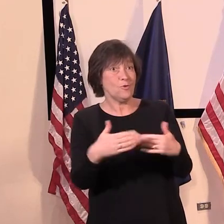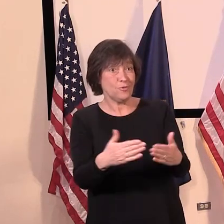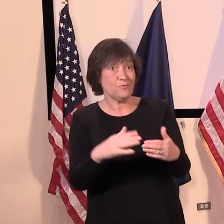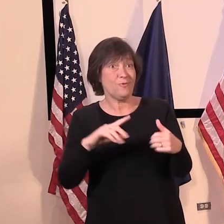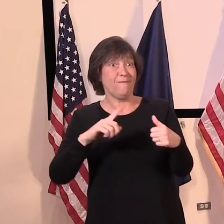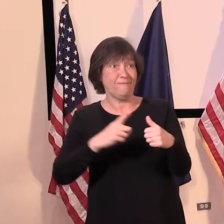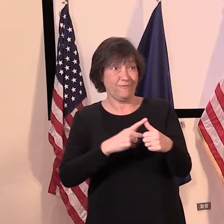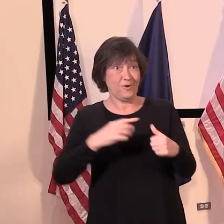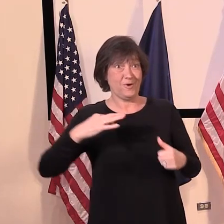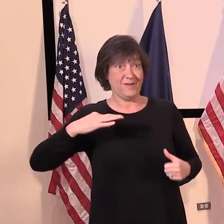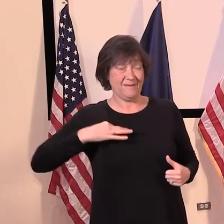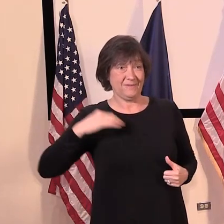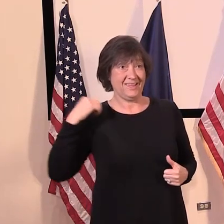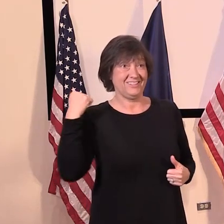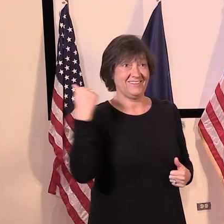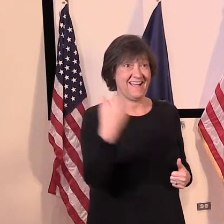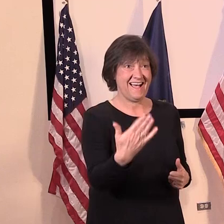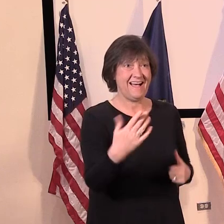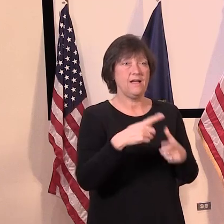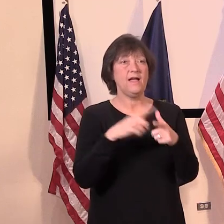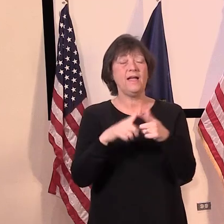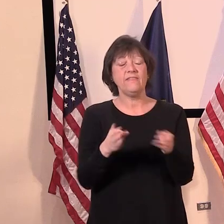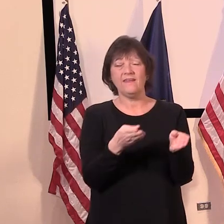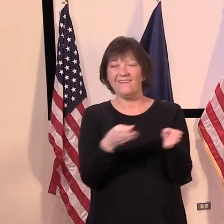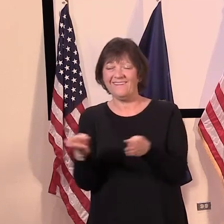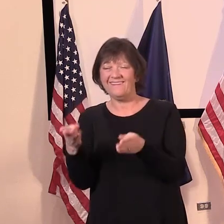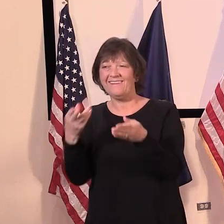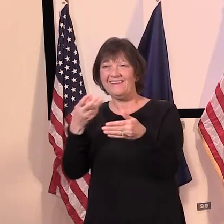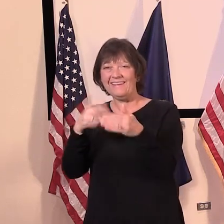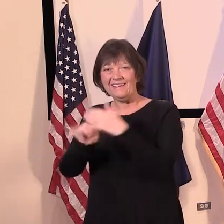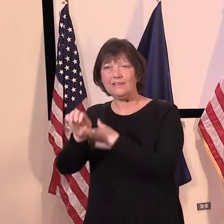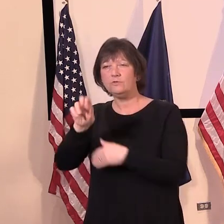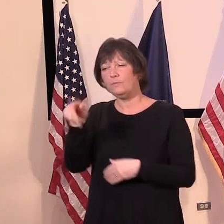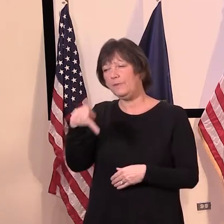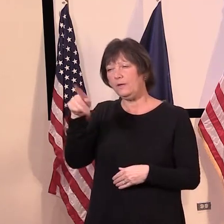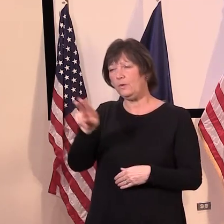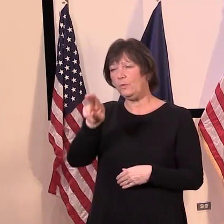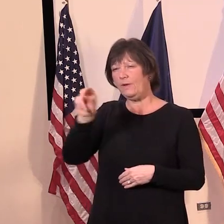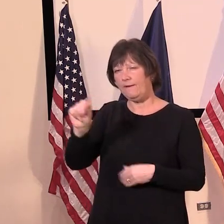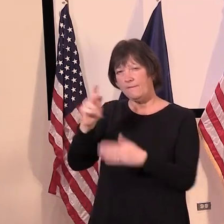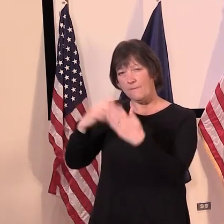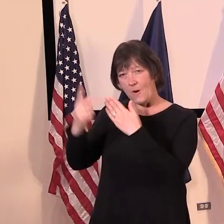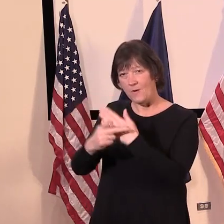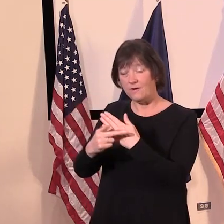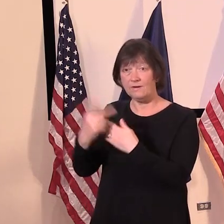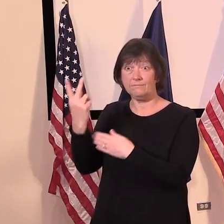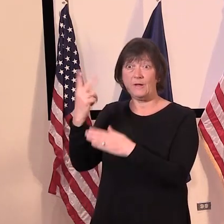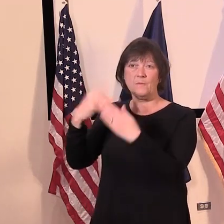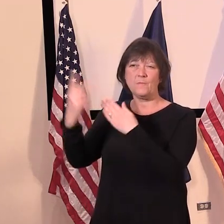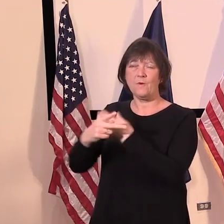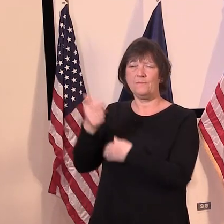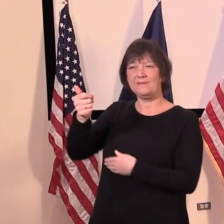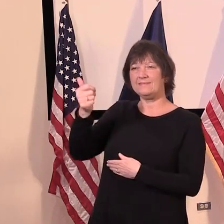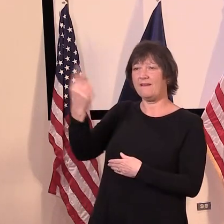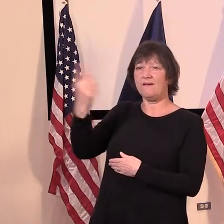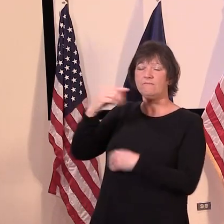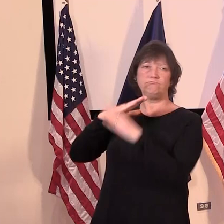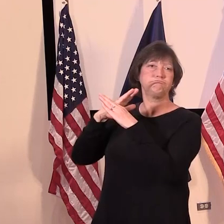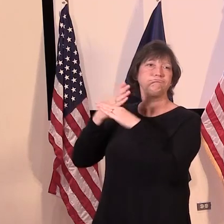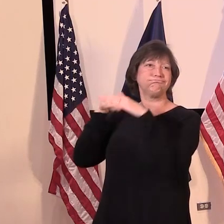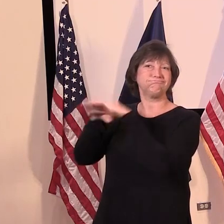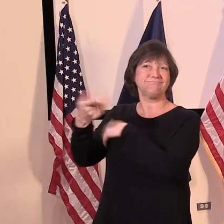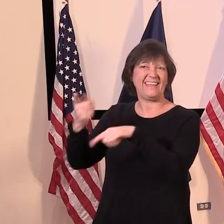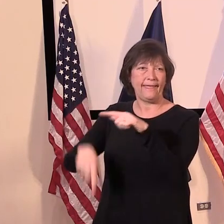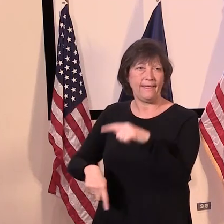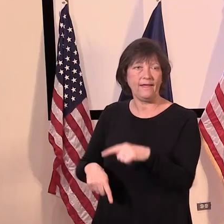initial application program, but then when they try to go into the PUA program, um, there's, for some reason, the program is not, uh, allowing them